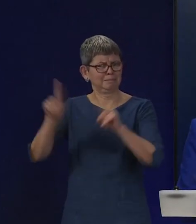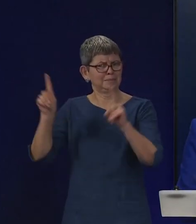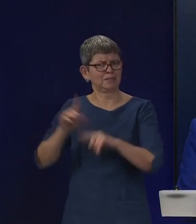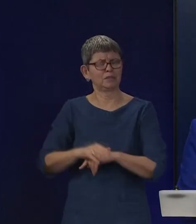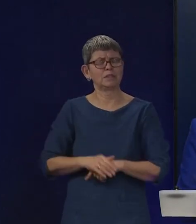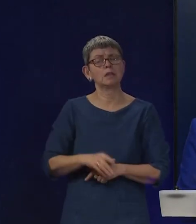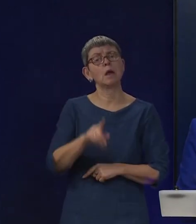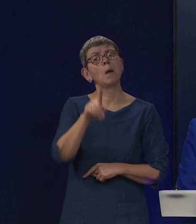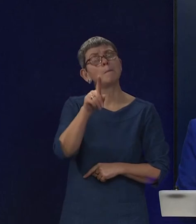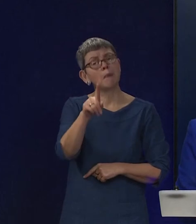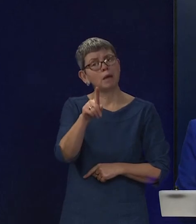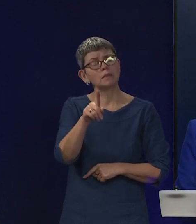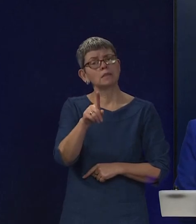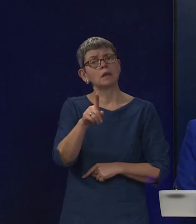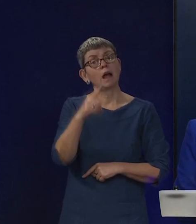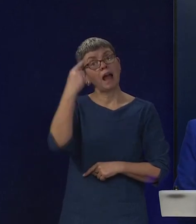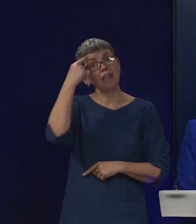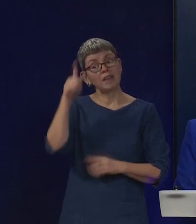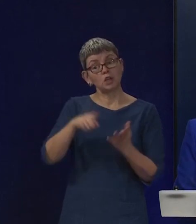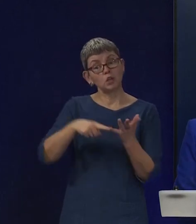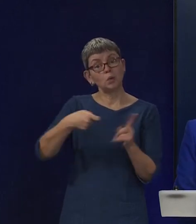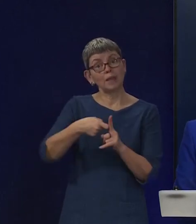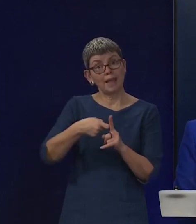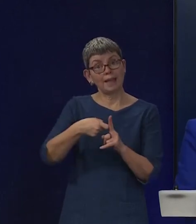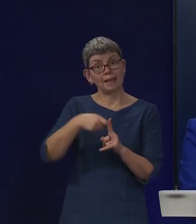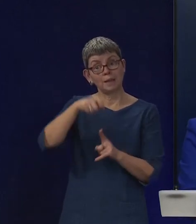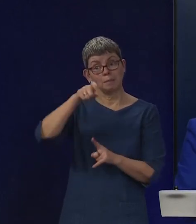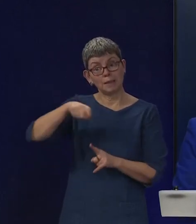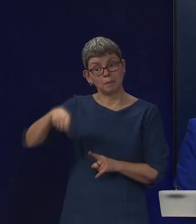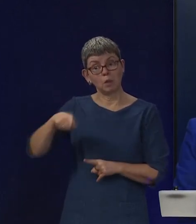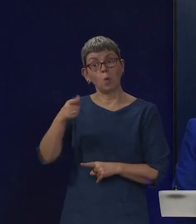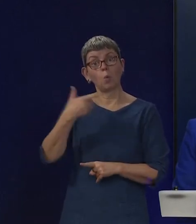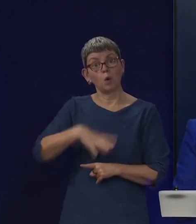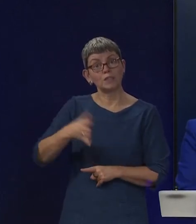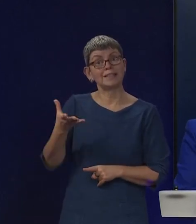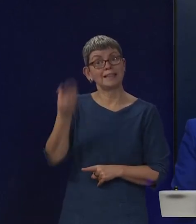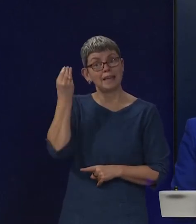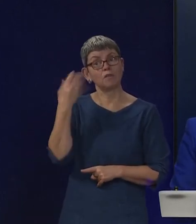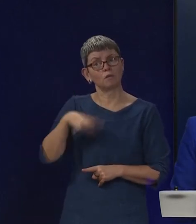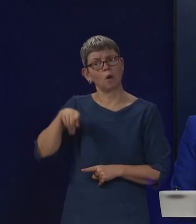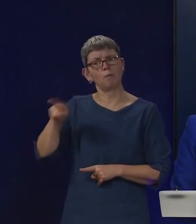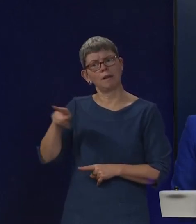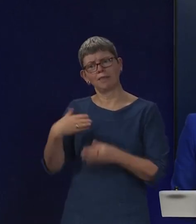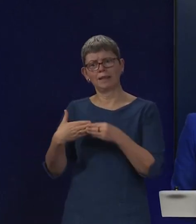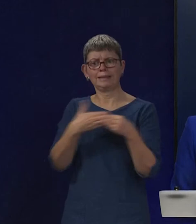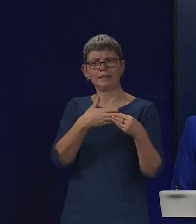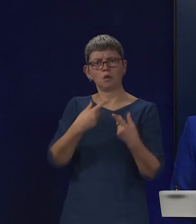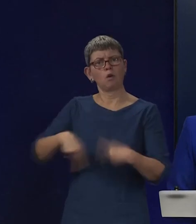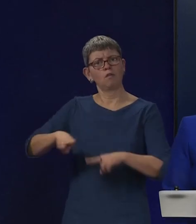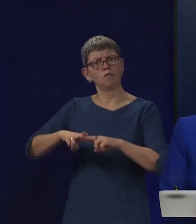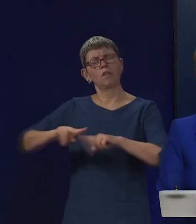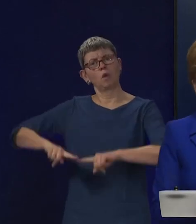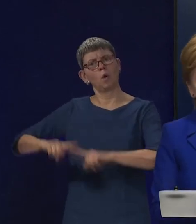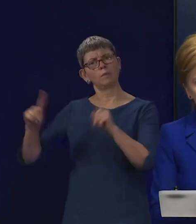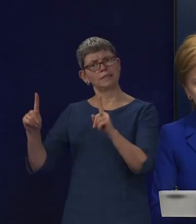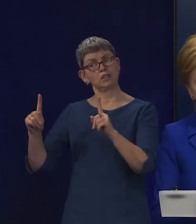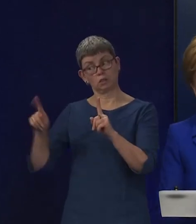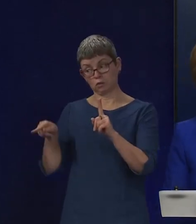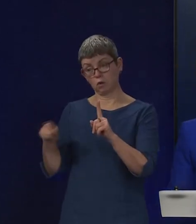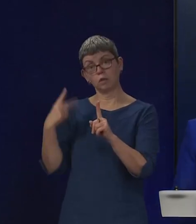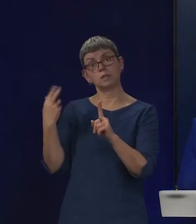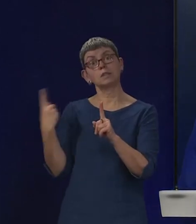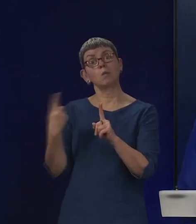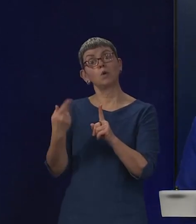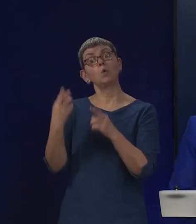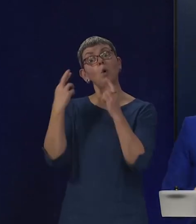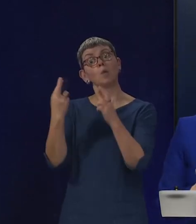UK, across the UK, probably want to hear from the leader of the opposition at UK level, somebody who is aspiring to be Prime Minister over the next